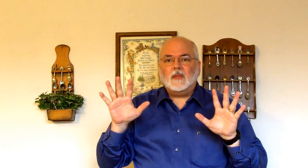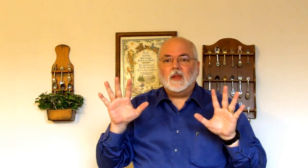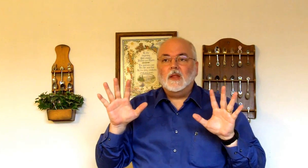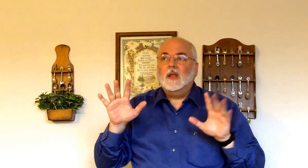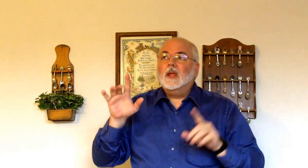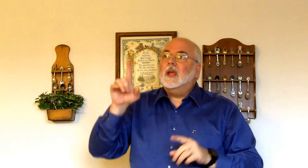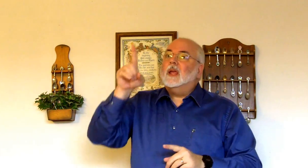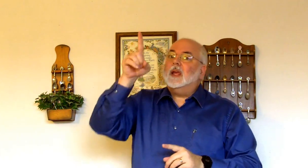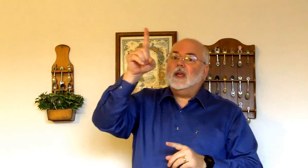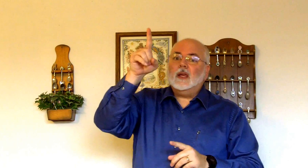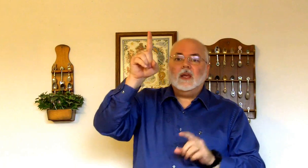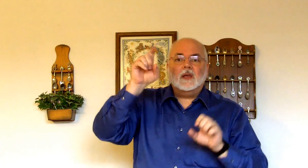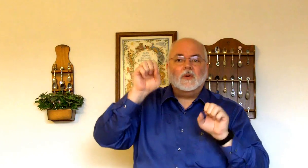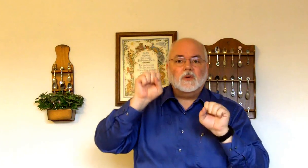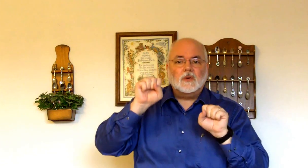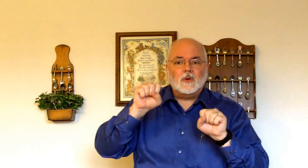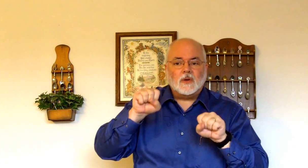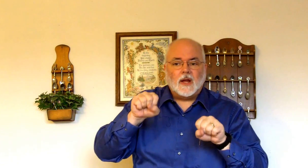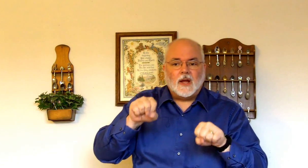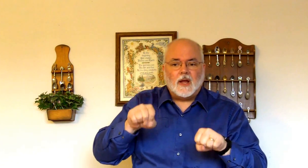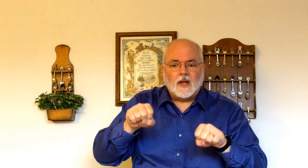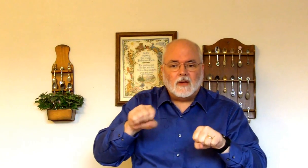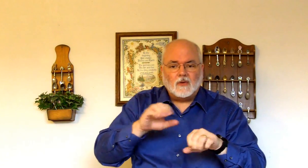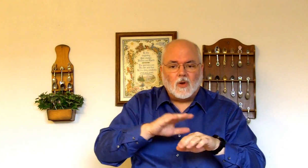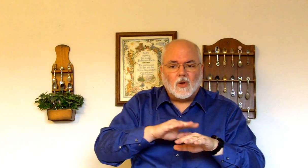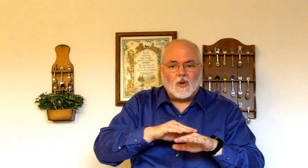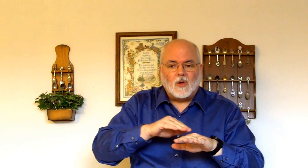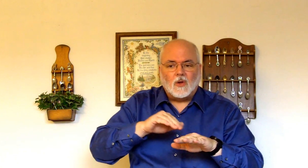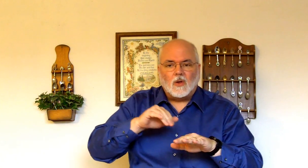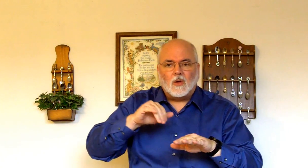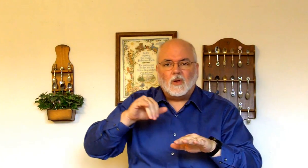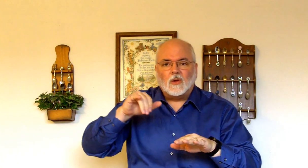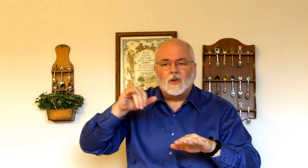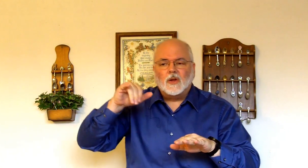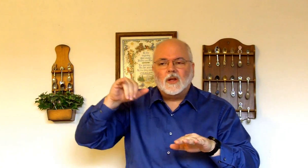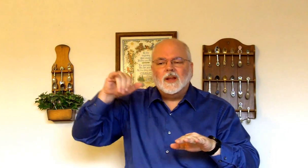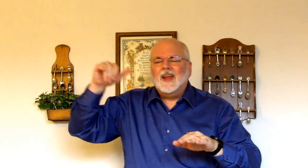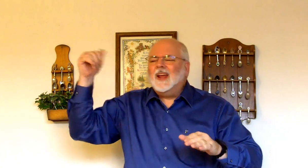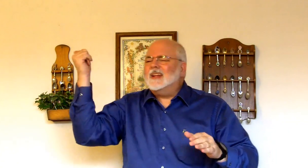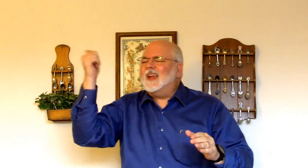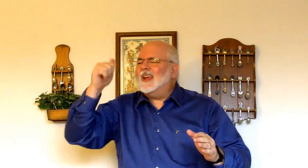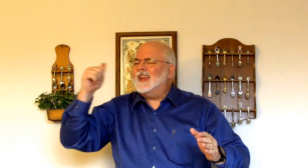He could have called ten